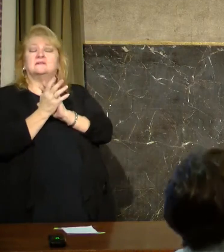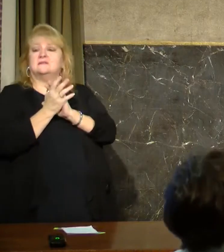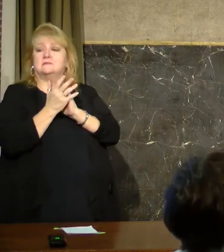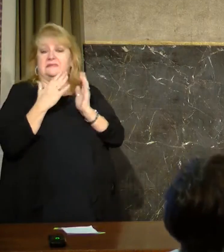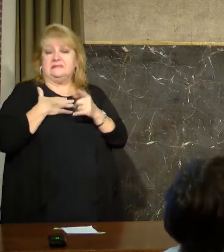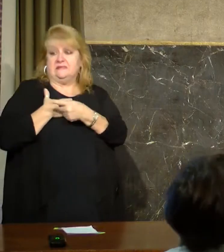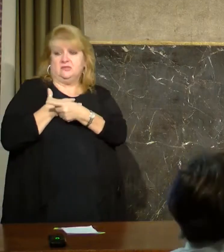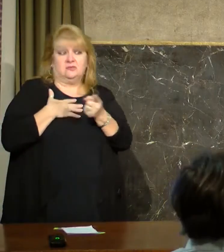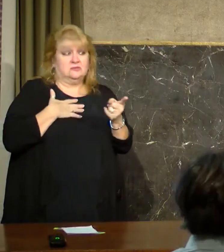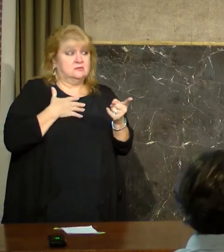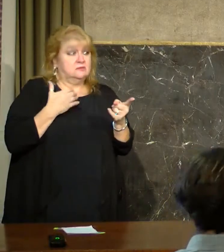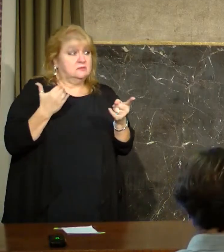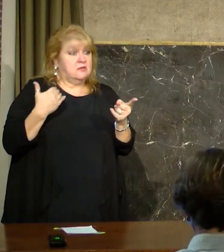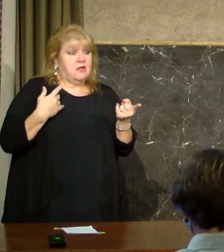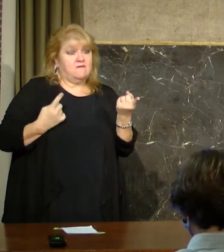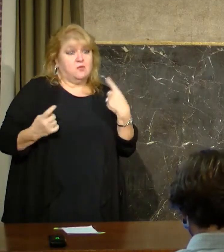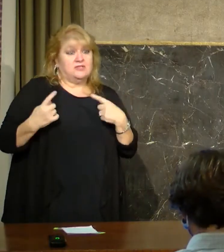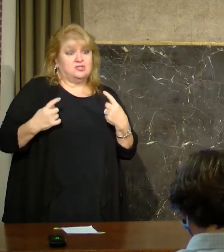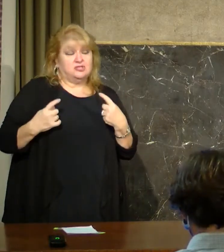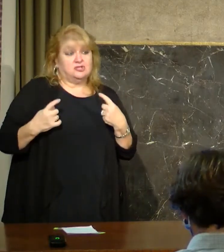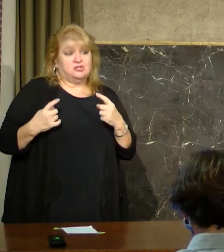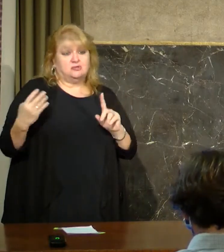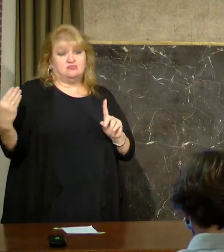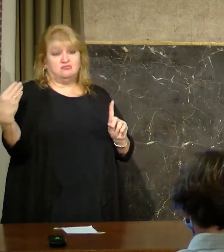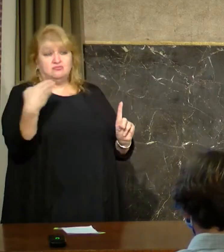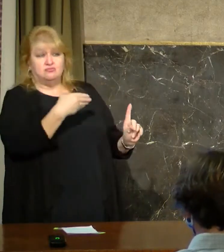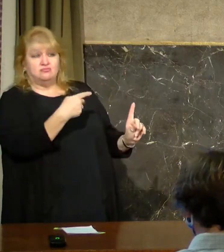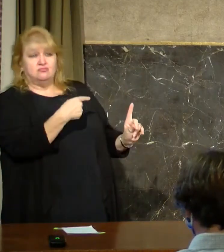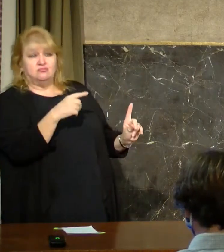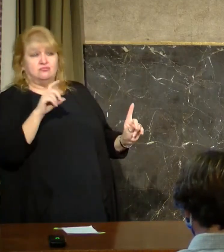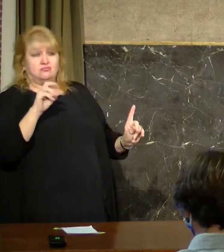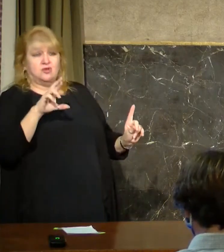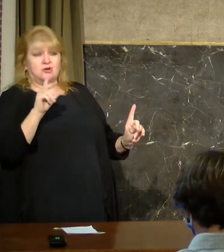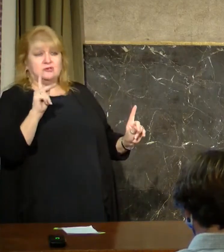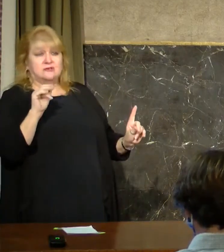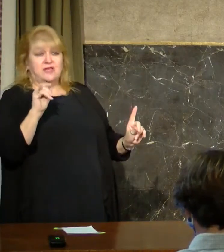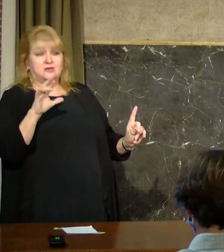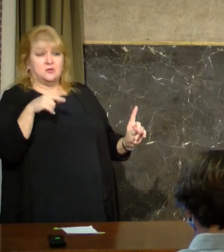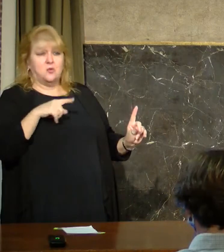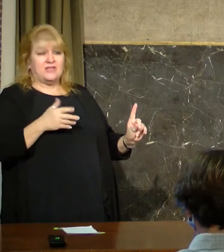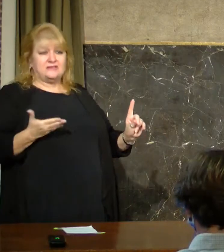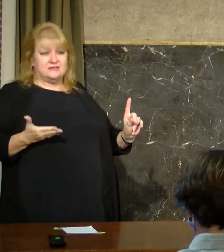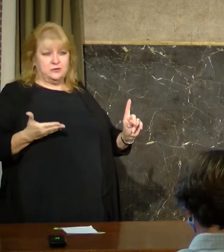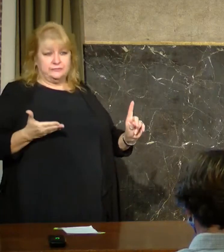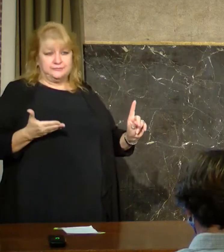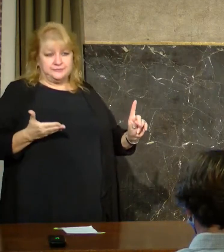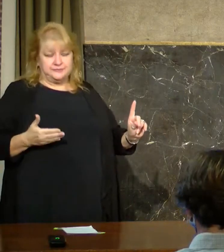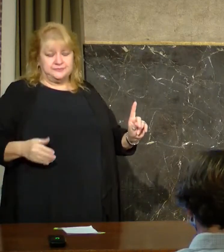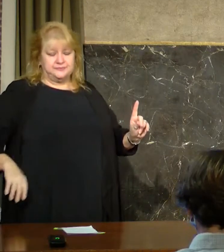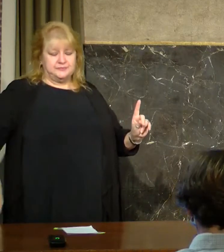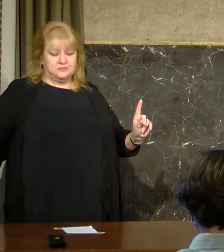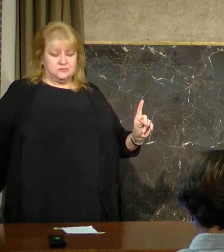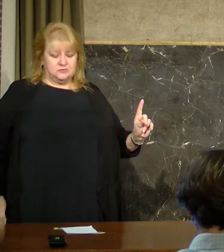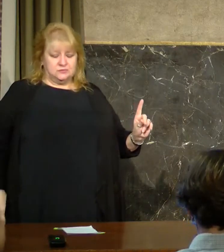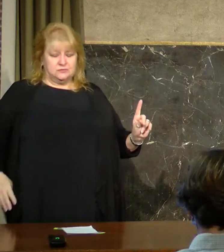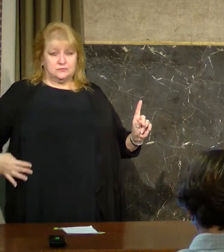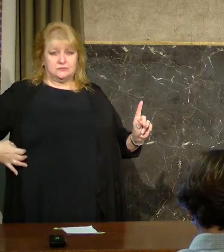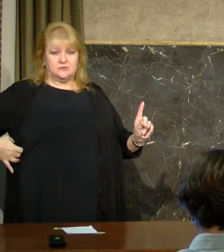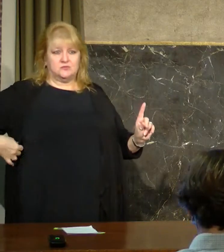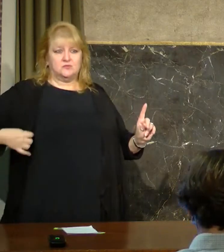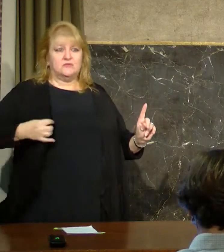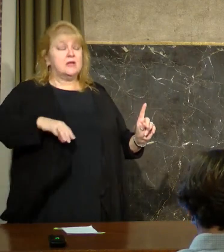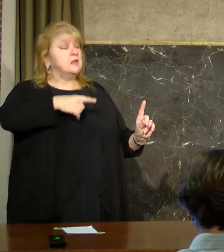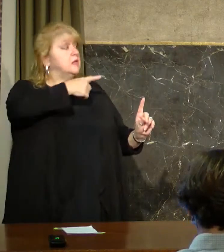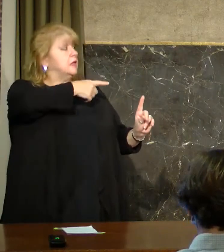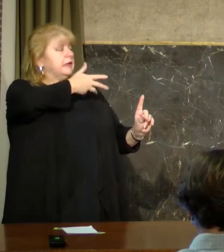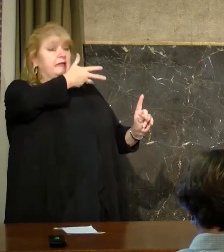questions about that, direct those to Dr. Canter while he's up here. And then on the back side of